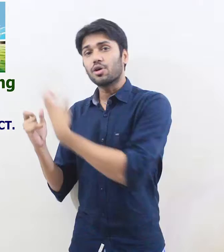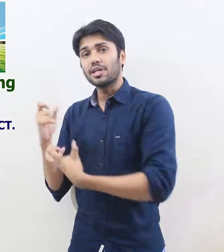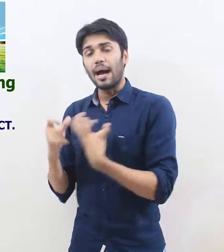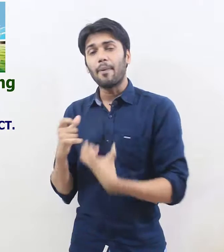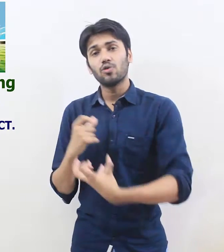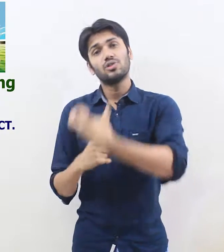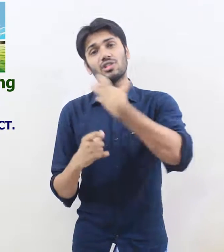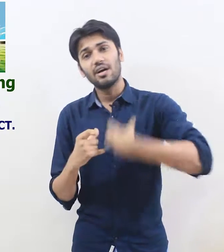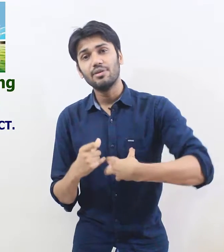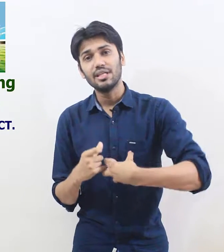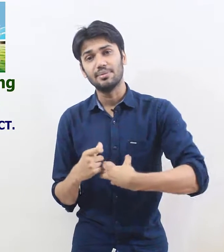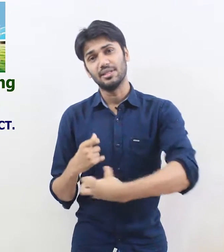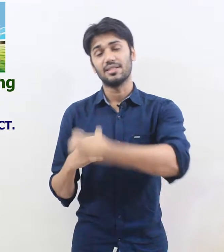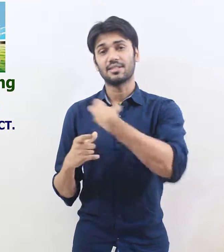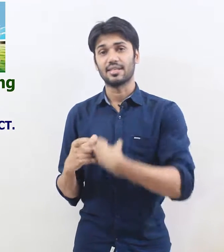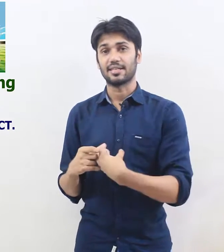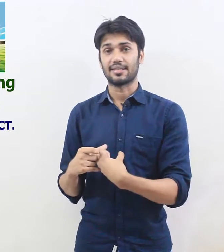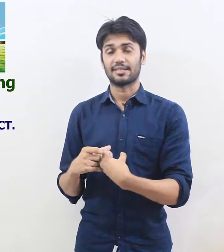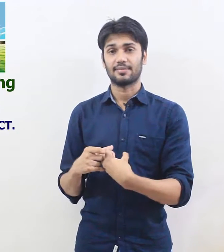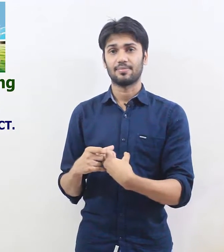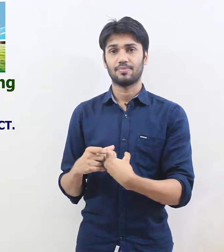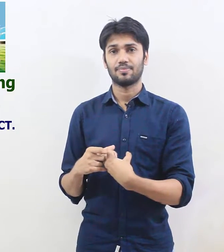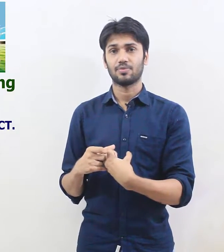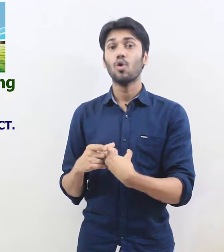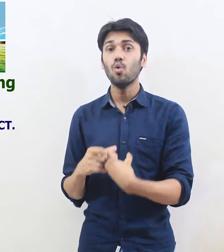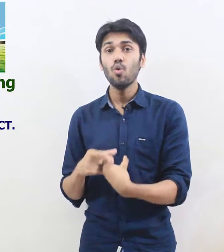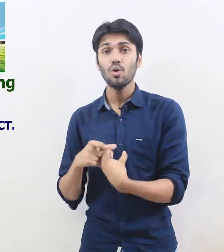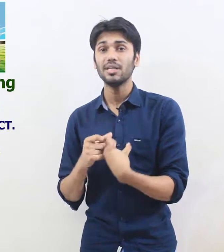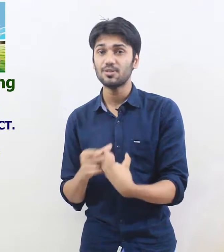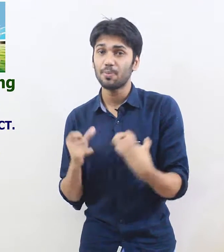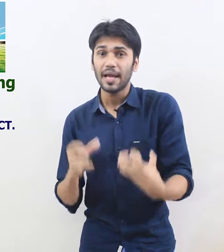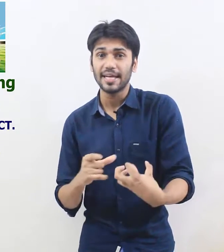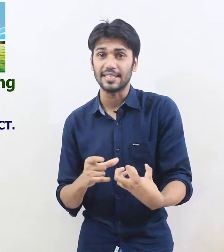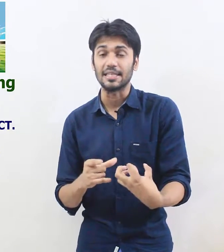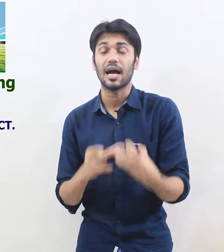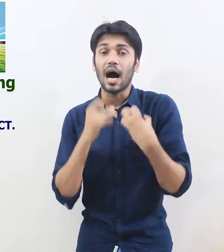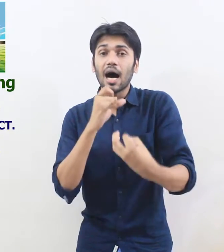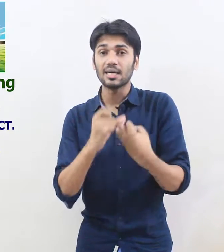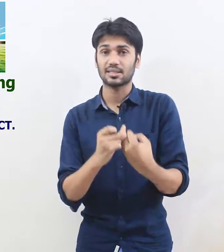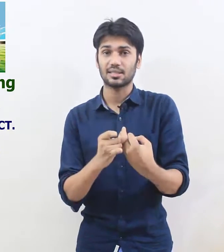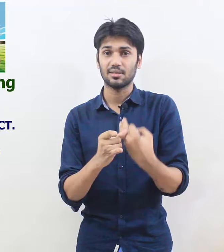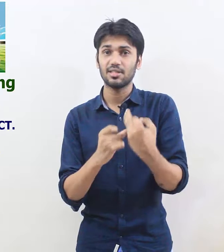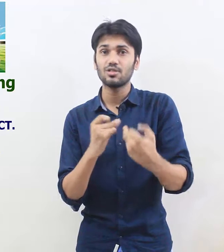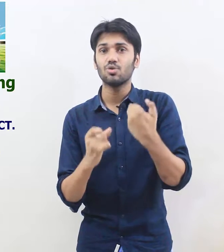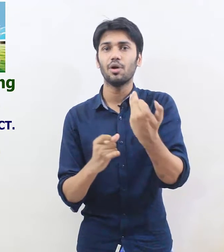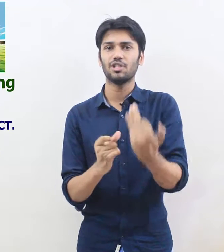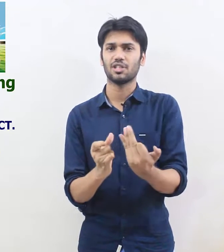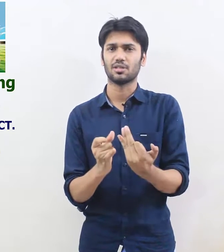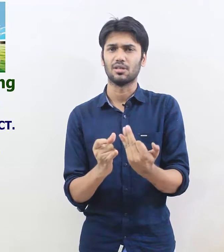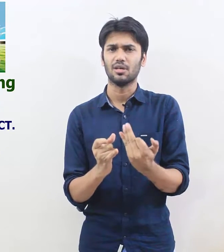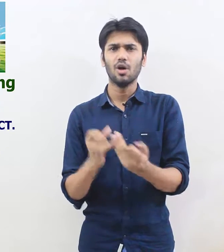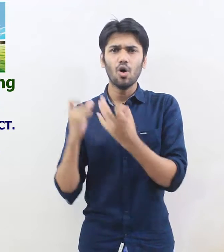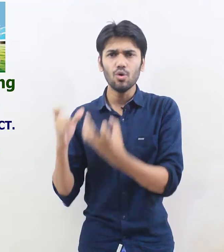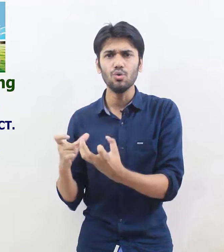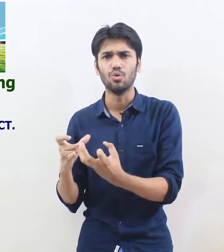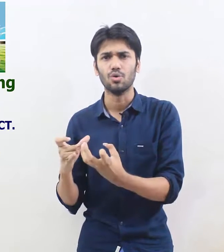talking about Karim in this sentence who is playing ask this question who